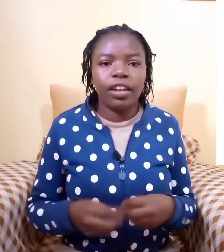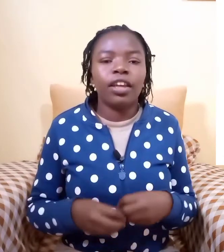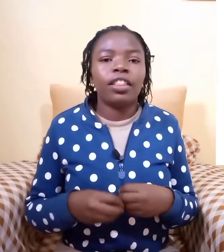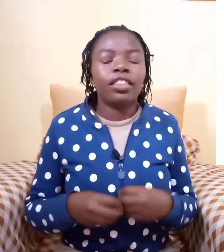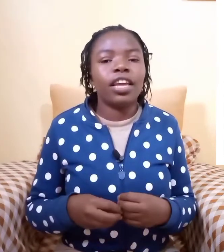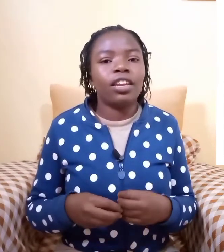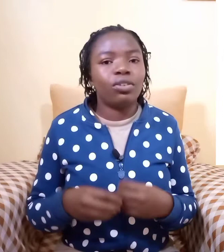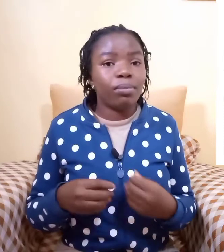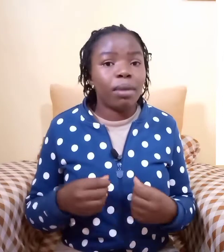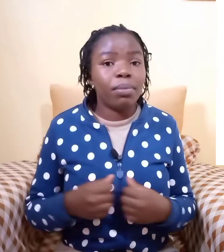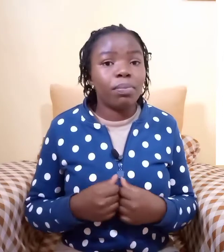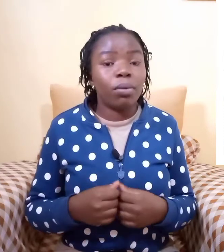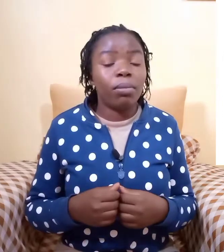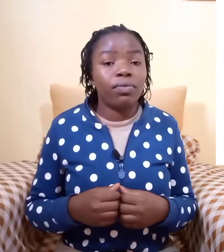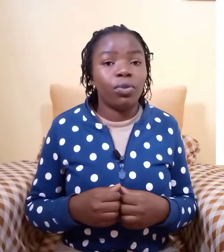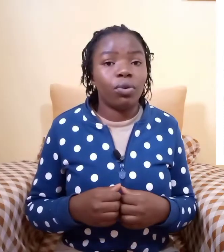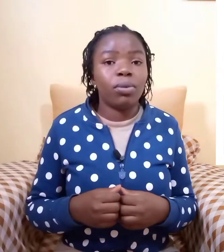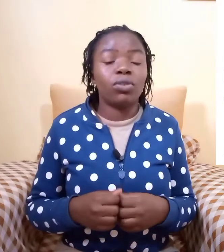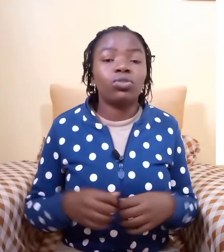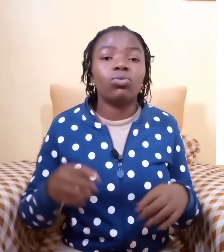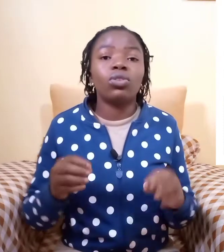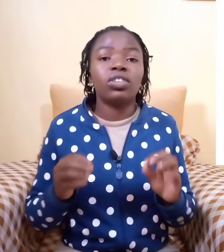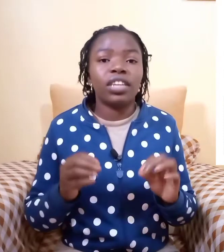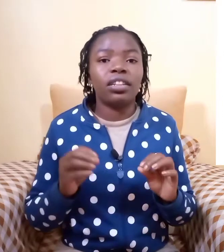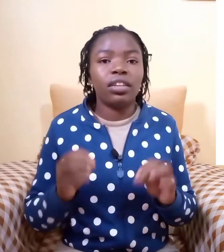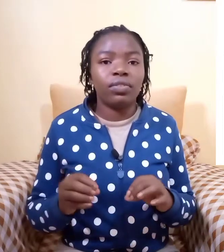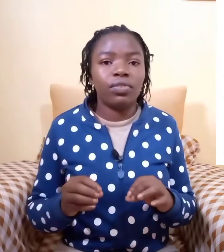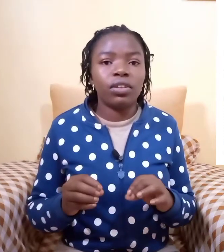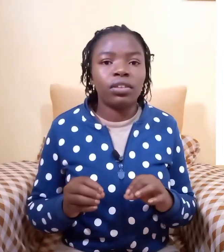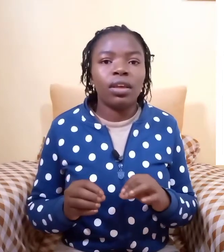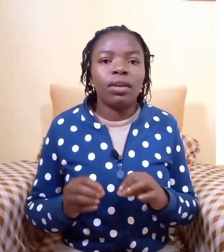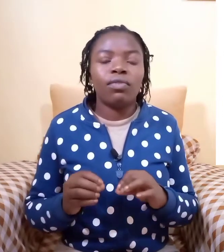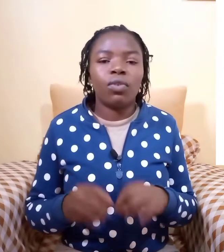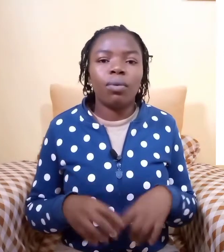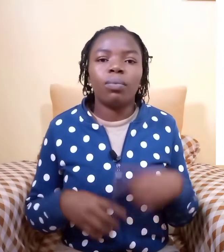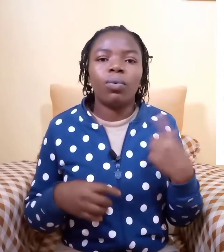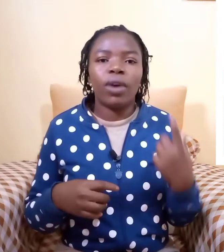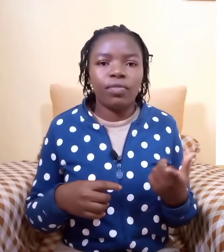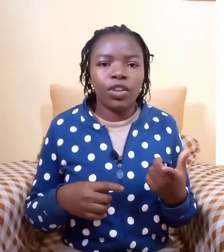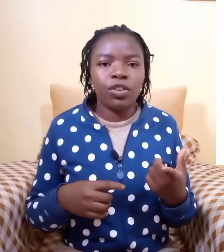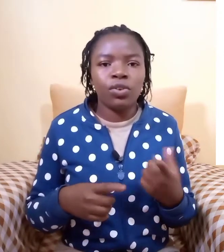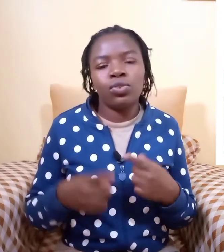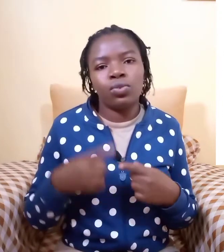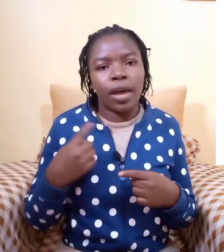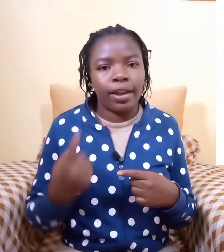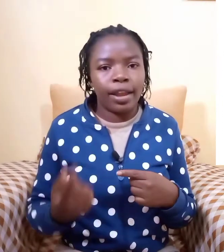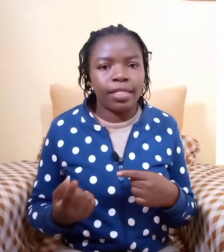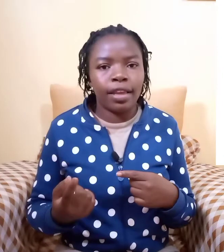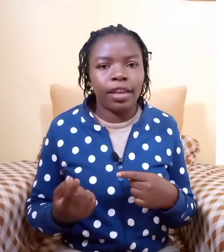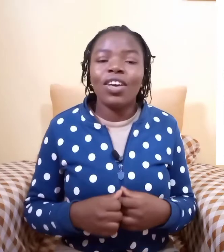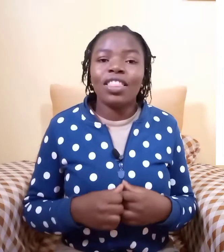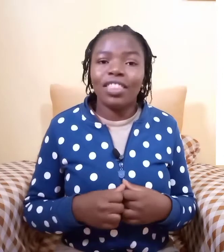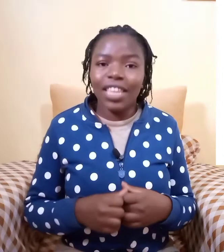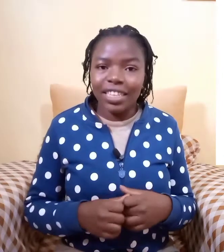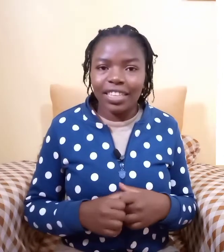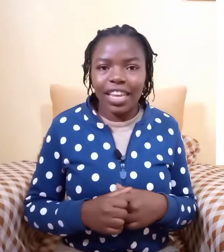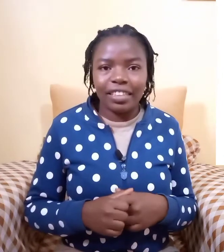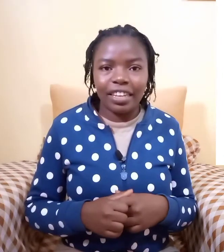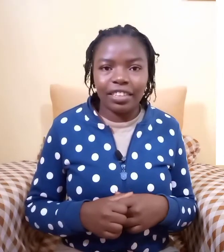then it will be a big problem for you because you won't tell the difference from one video to another this ksl